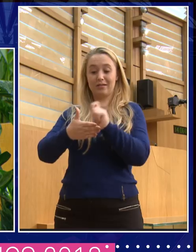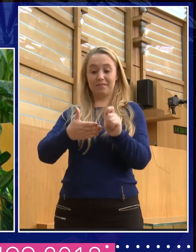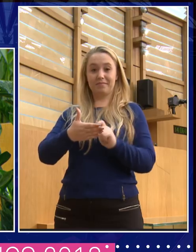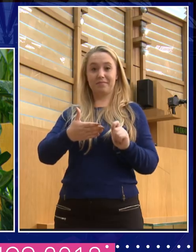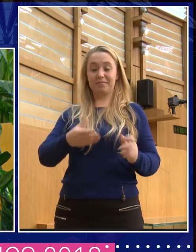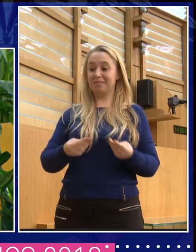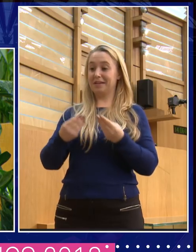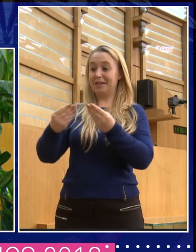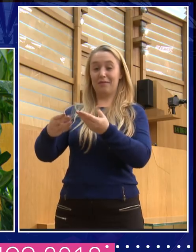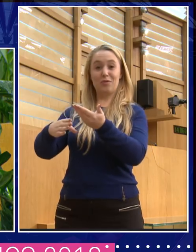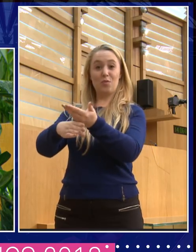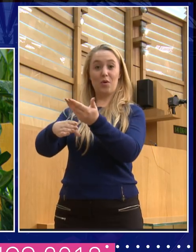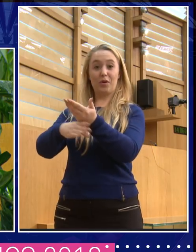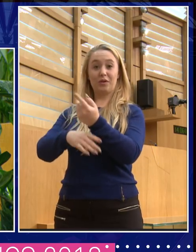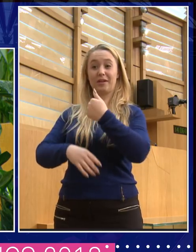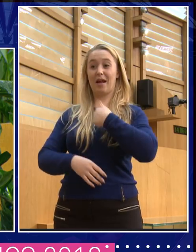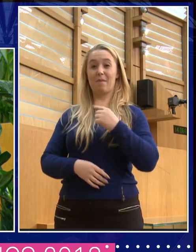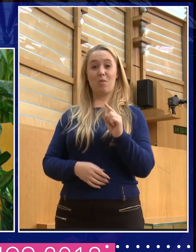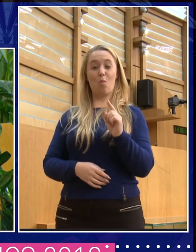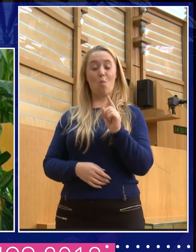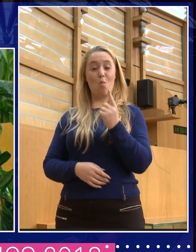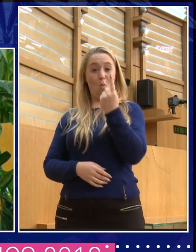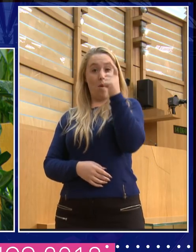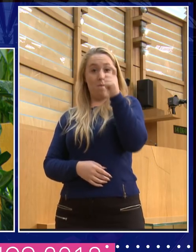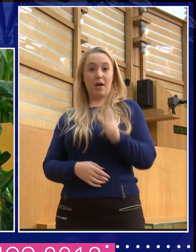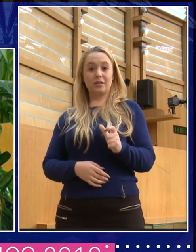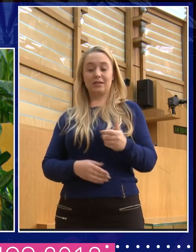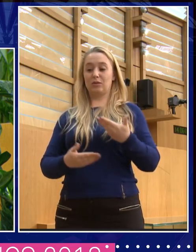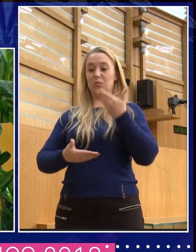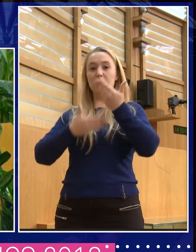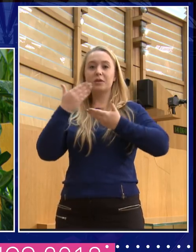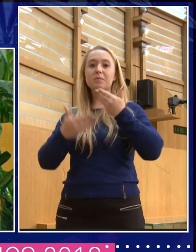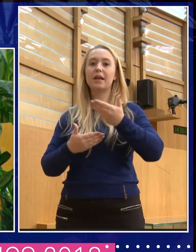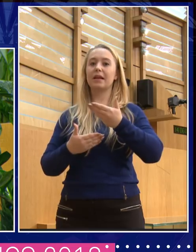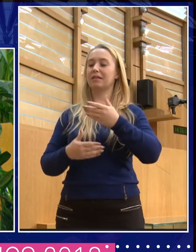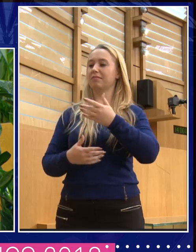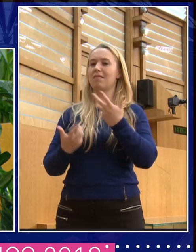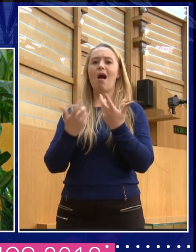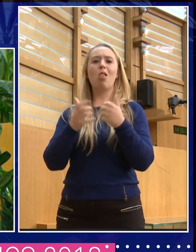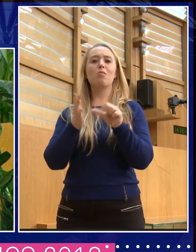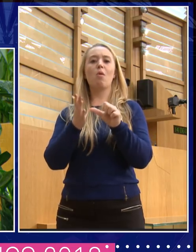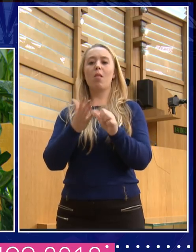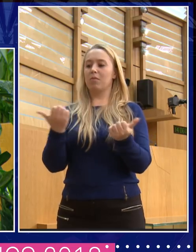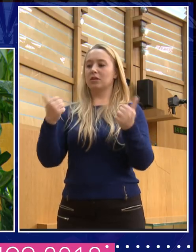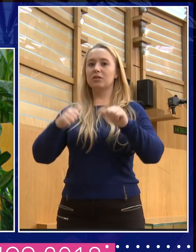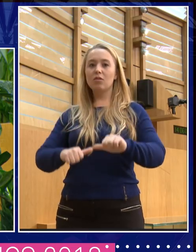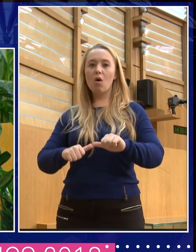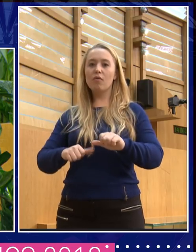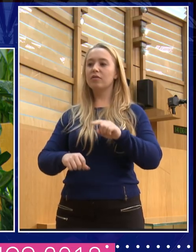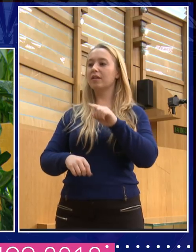And I am the one person who can explain what you did, explain how it was resolved, that you had been brave enough to